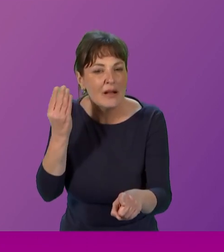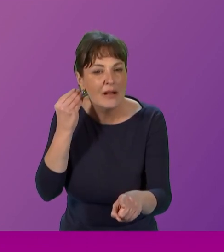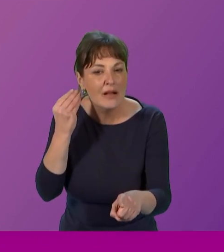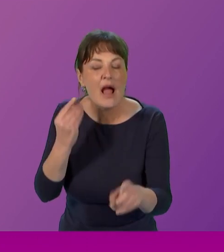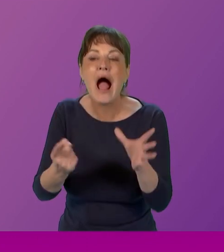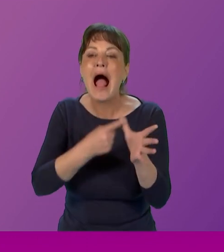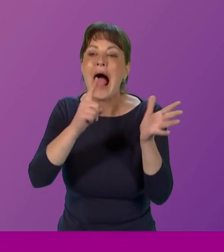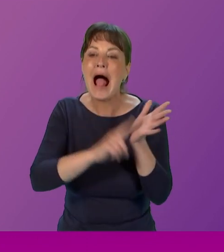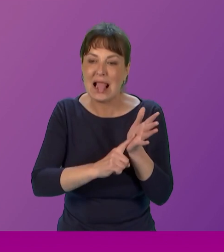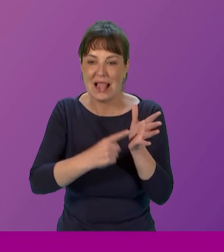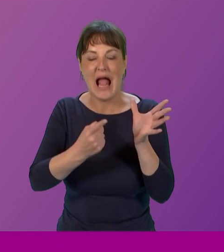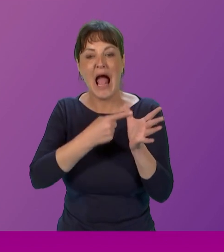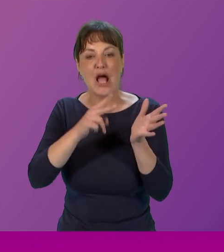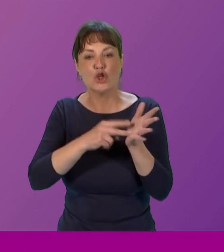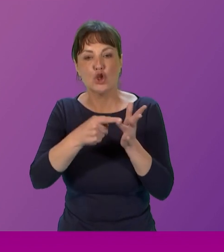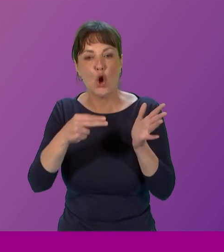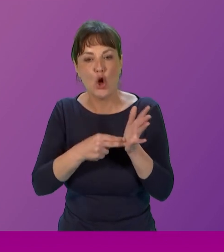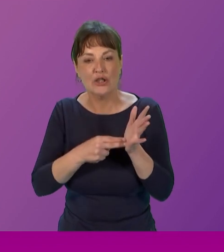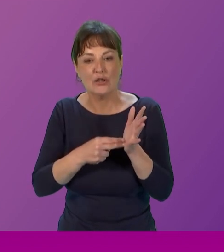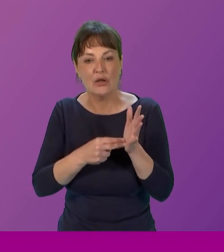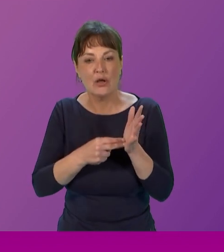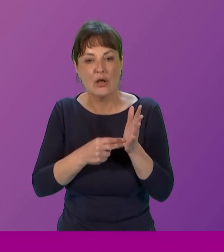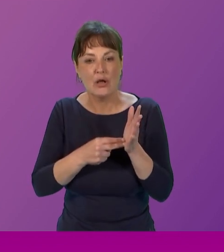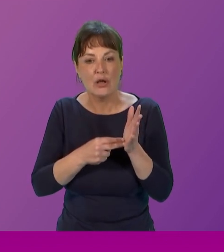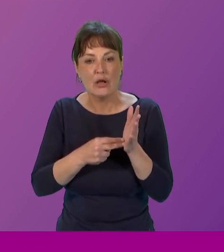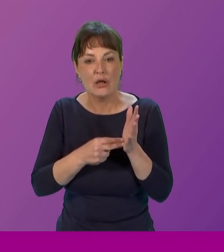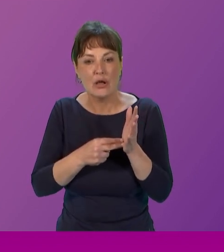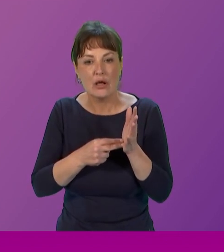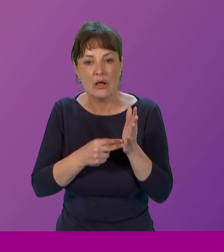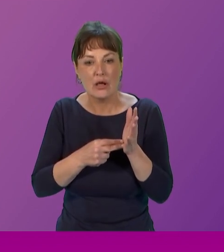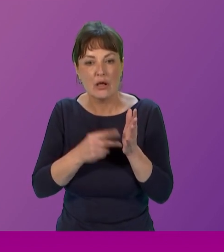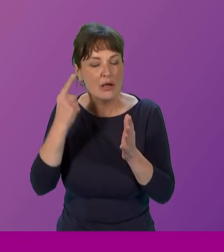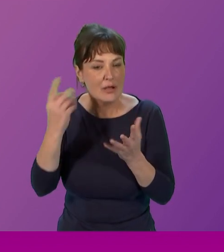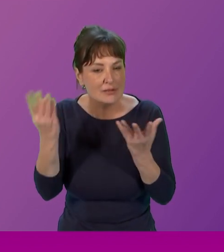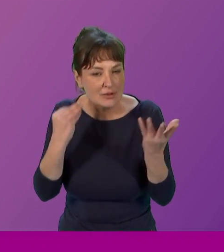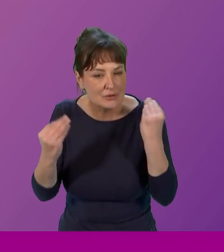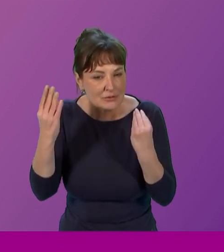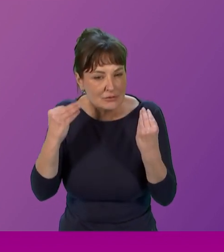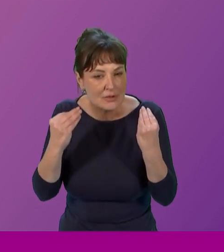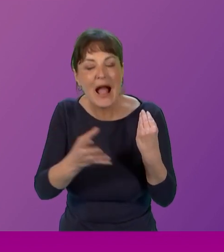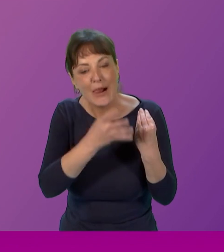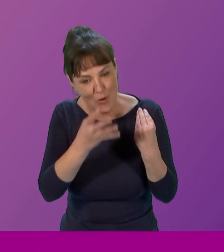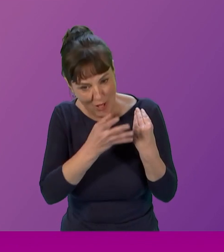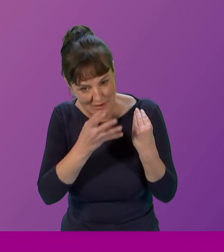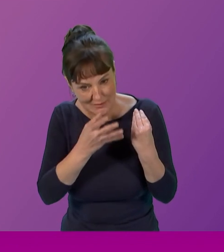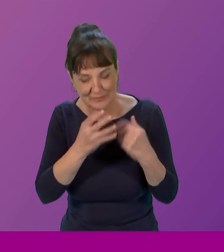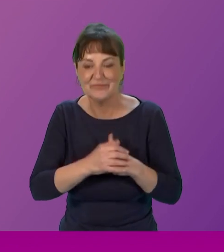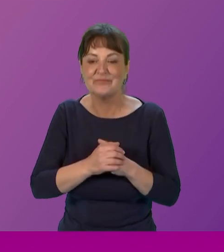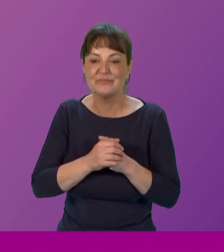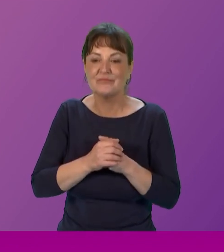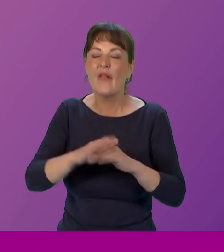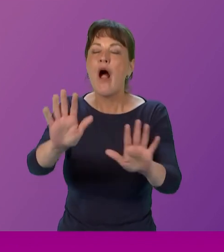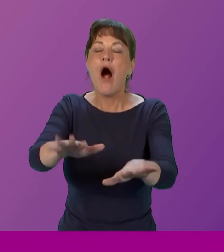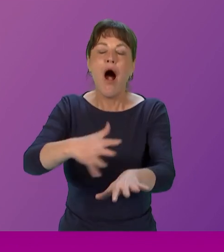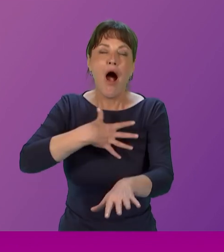um, to have been affected by alcoholism in the family. Ah, yes, right. So,